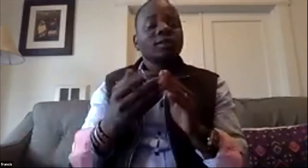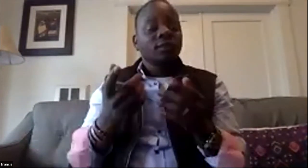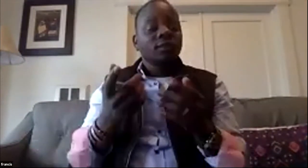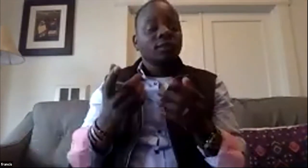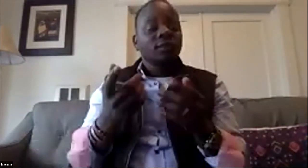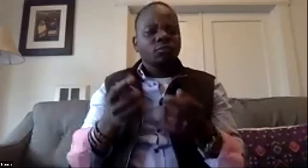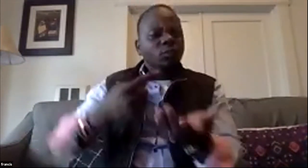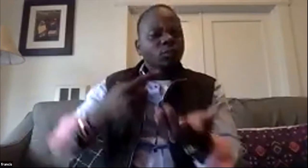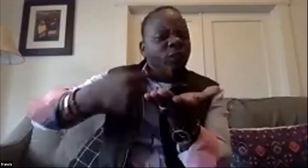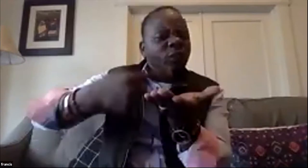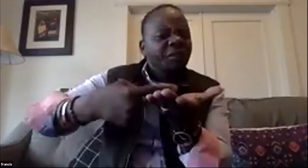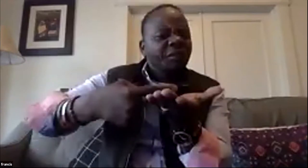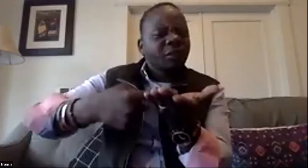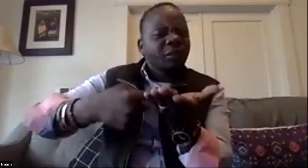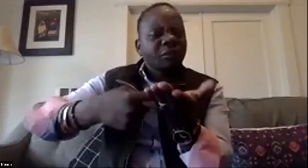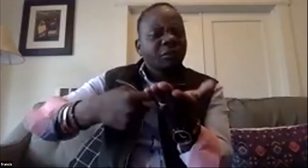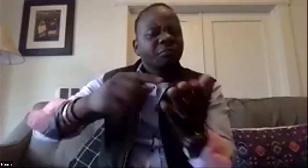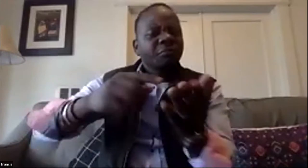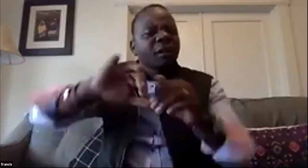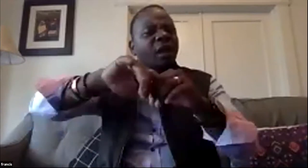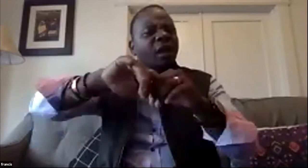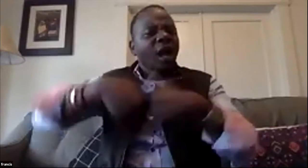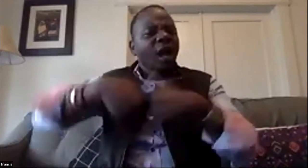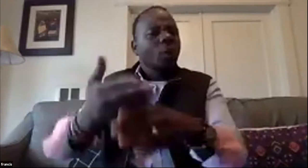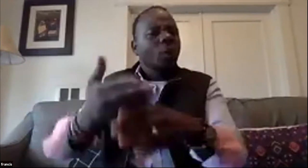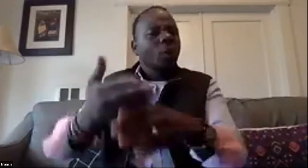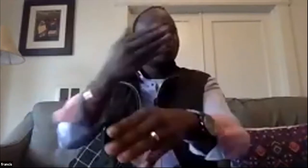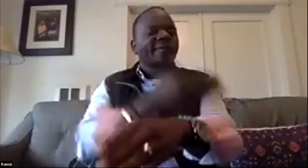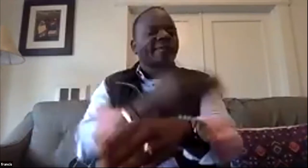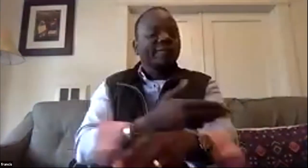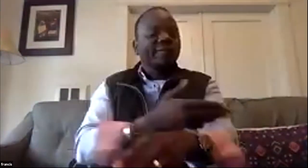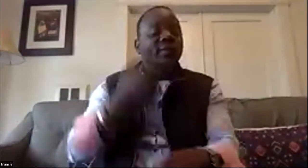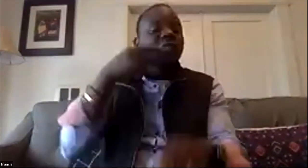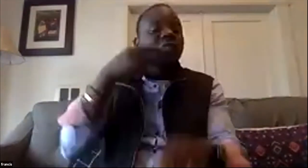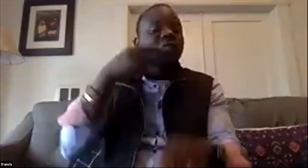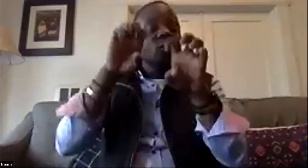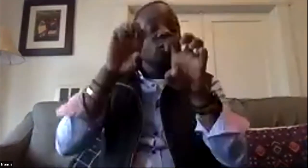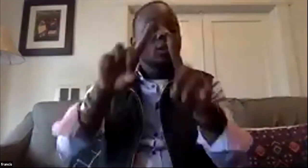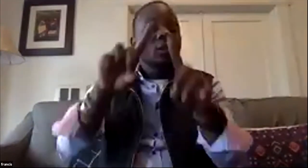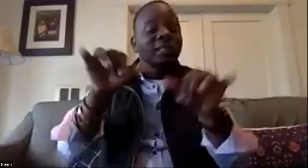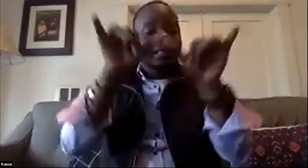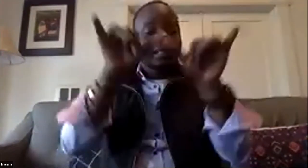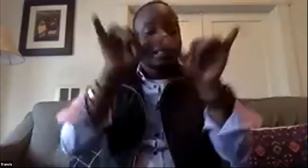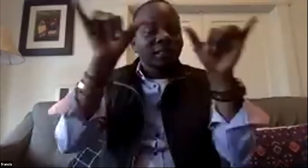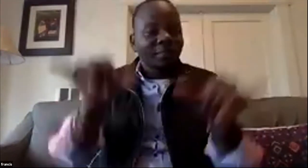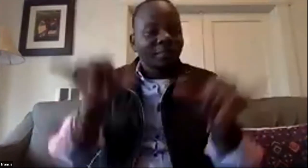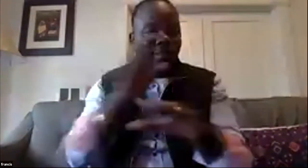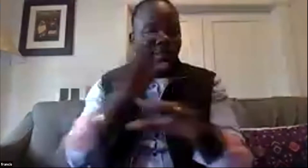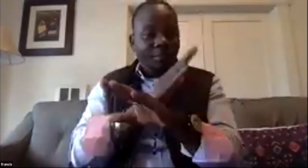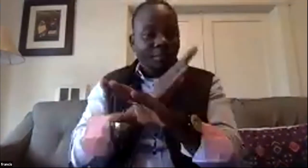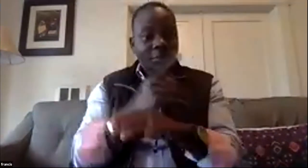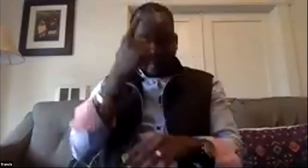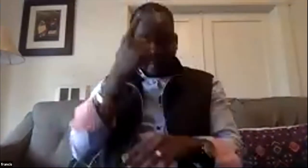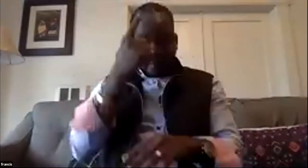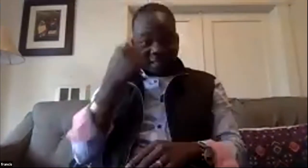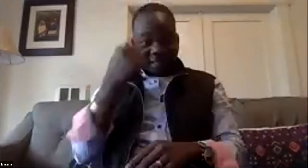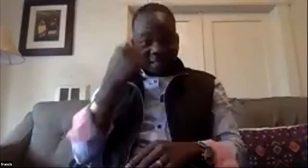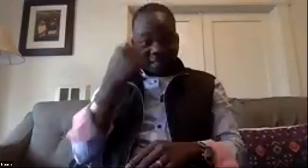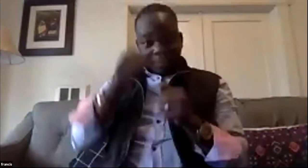august and we came from the states and i brought a team and we talked about